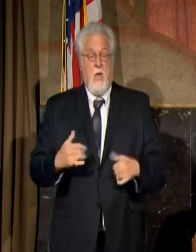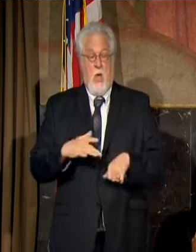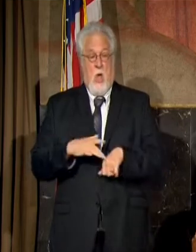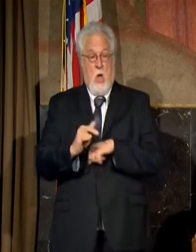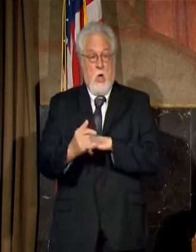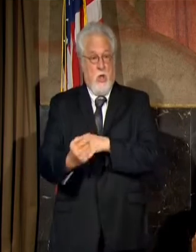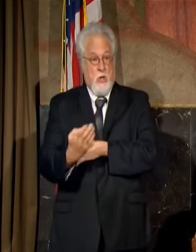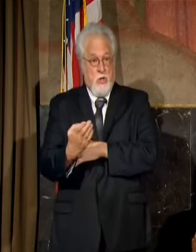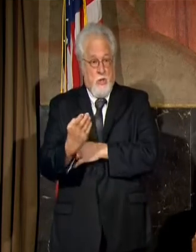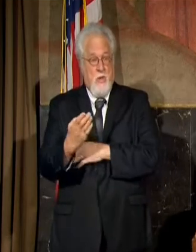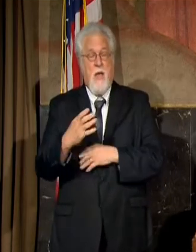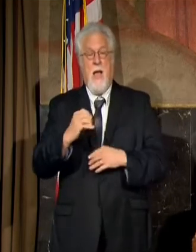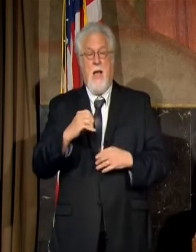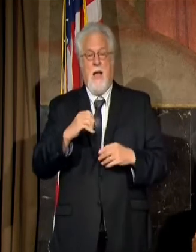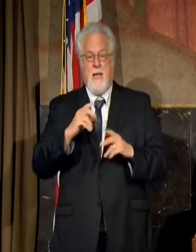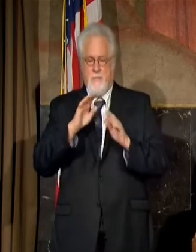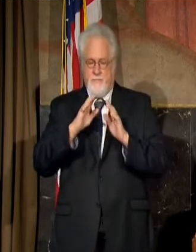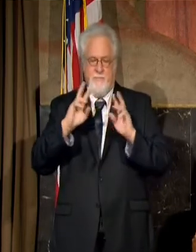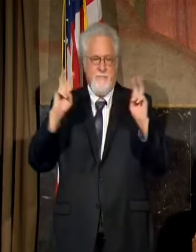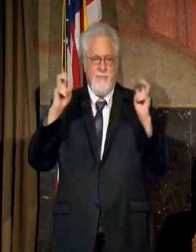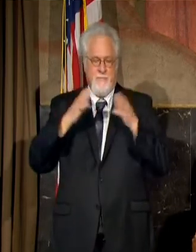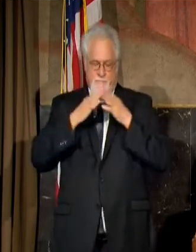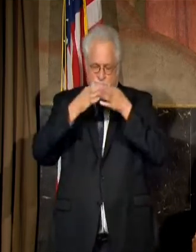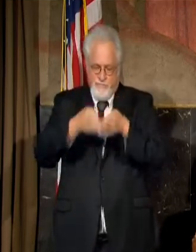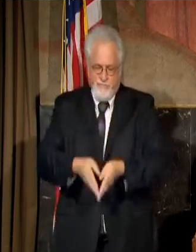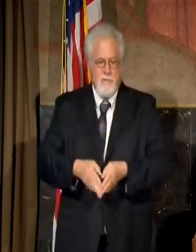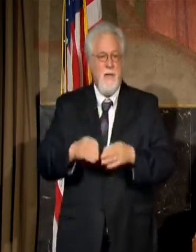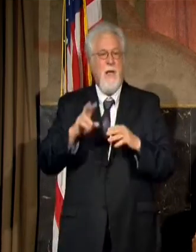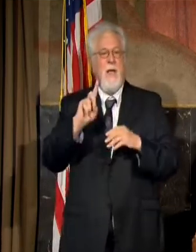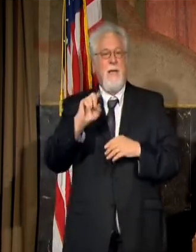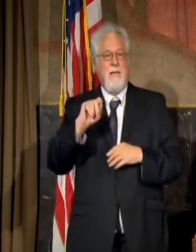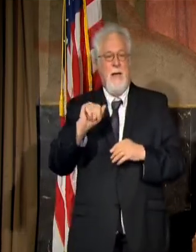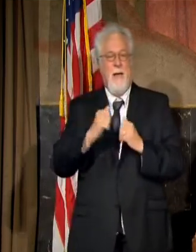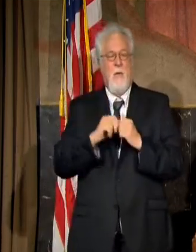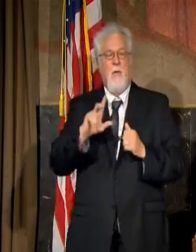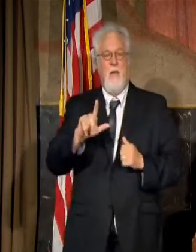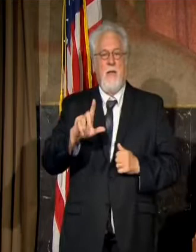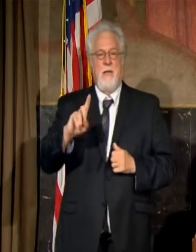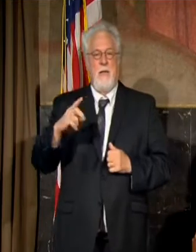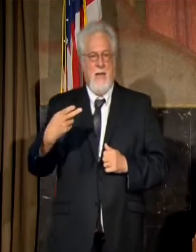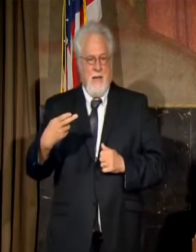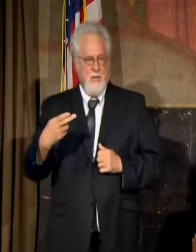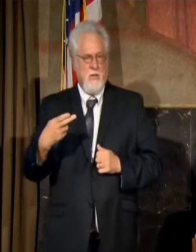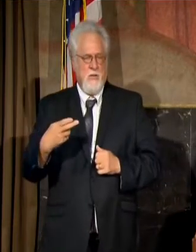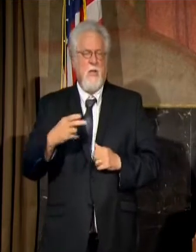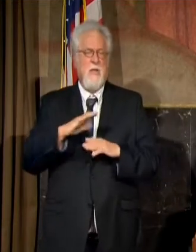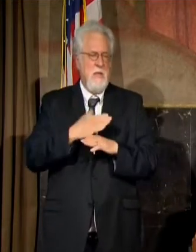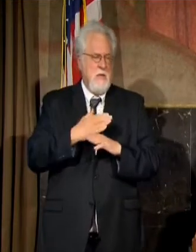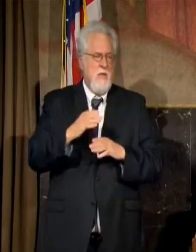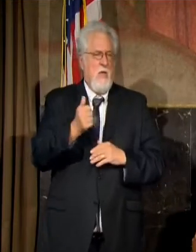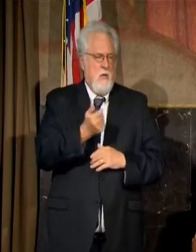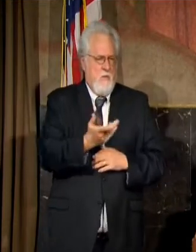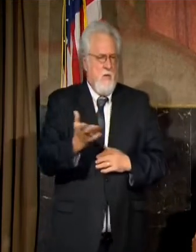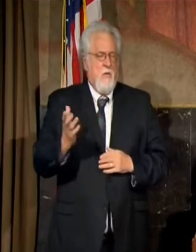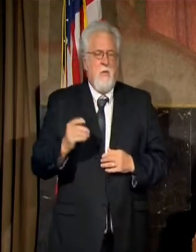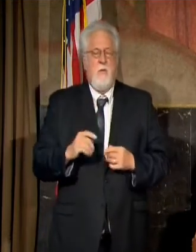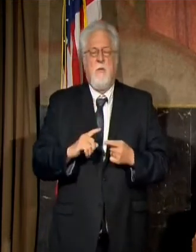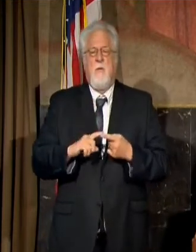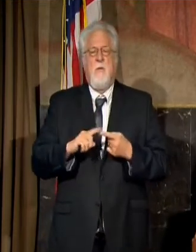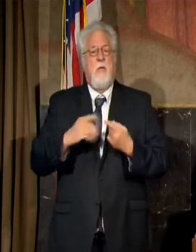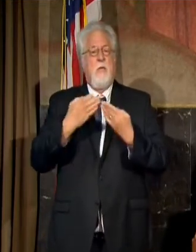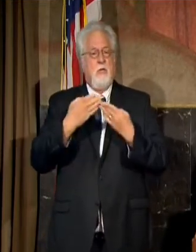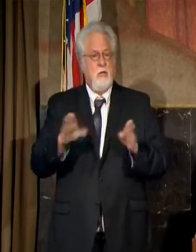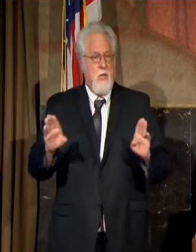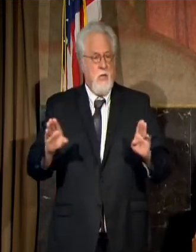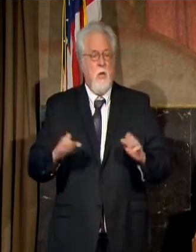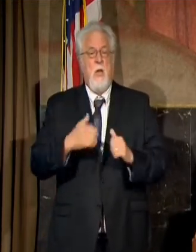Today I was able to do a deep dive on the data with LDH. I will share a few things with you. In general,